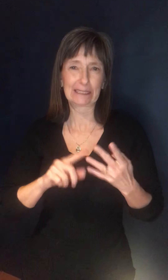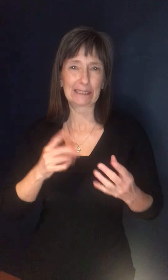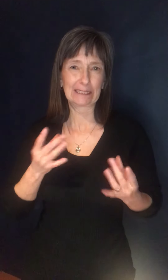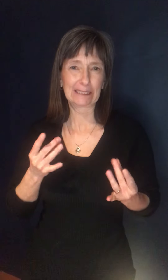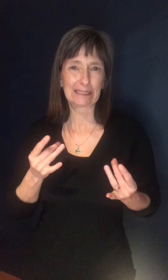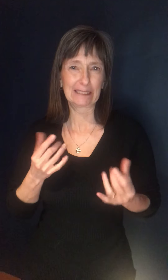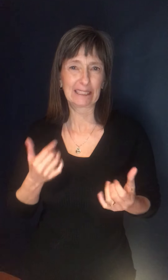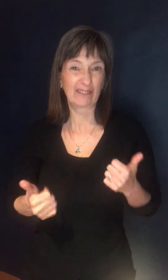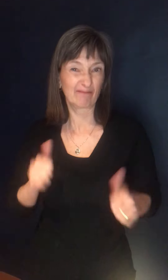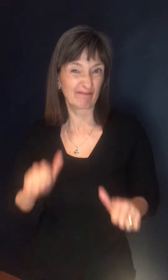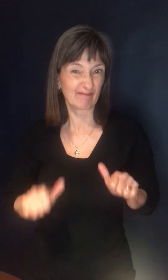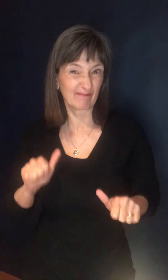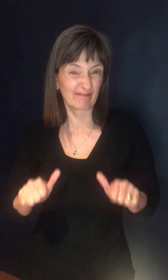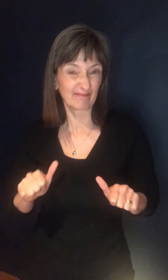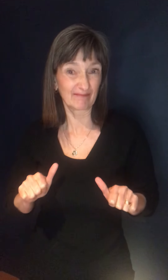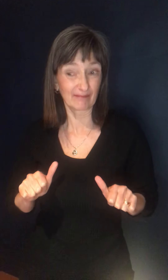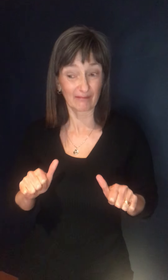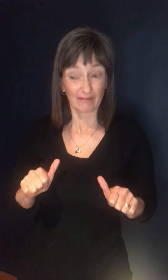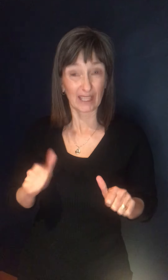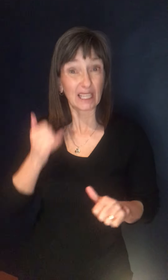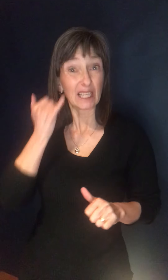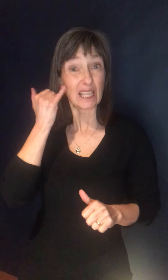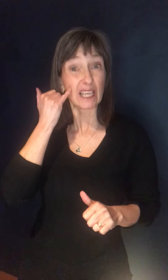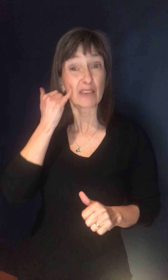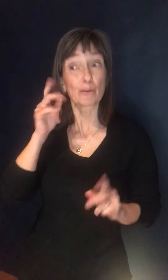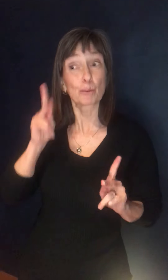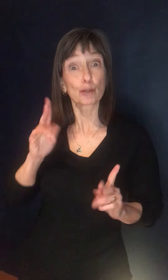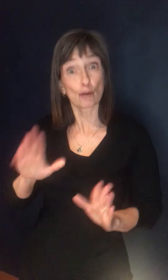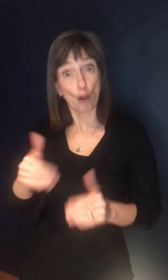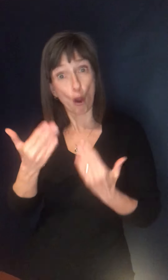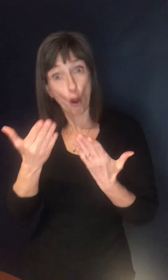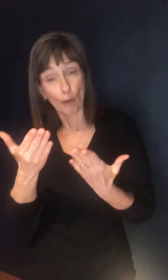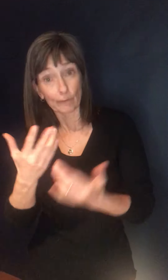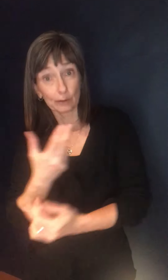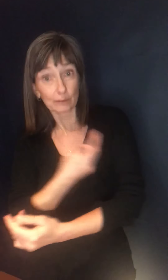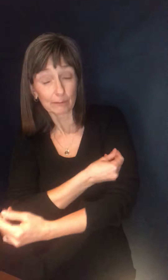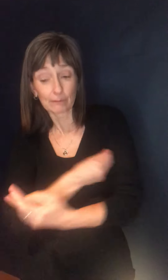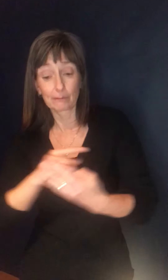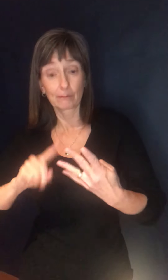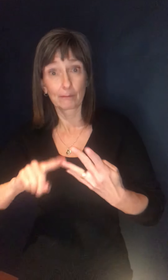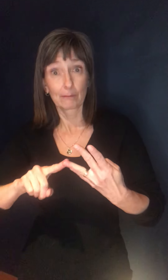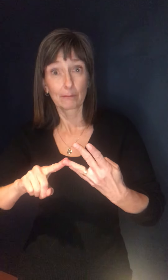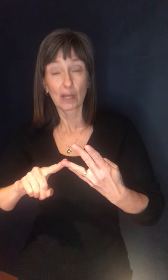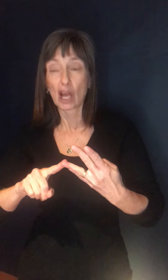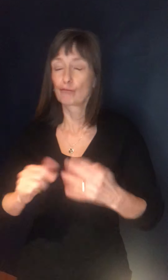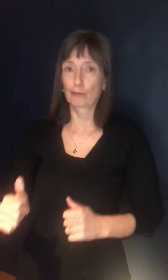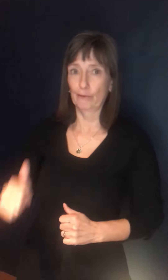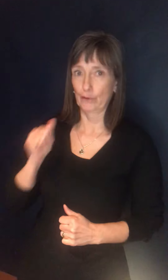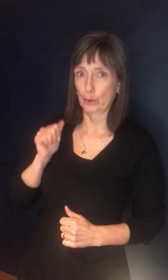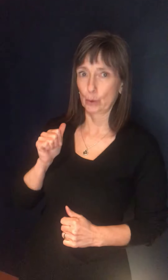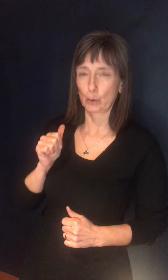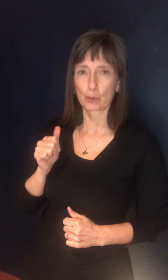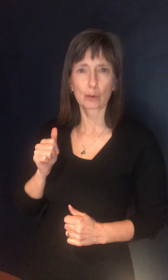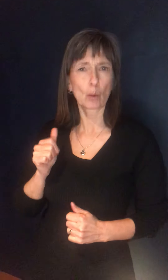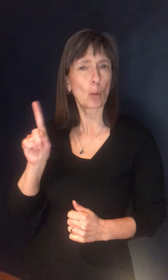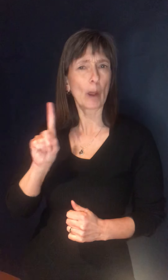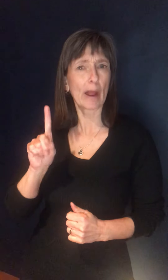to happen to those who might refuse the AstraZeneca vaccine? they get moved to the back of the line or, or what happens in this situation?